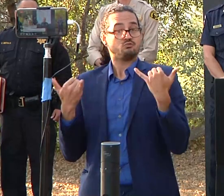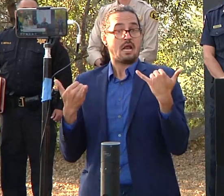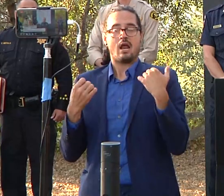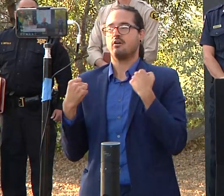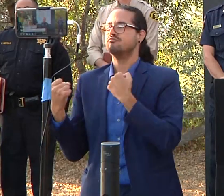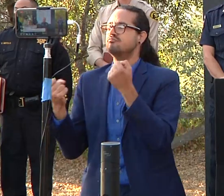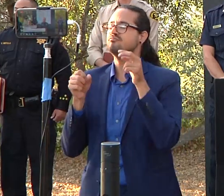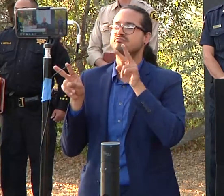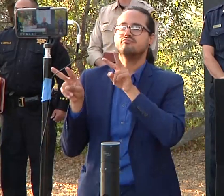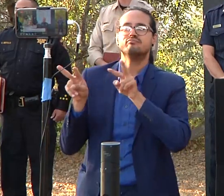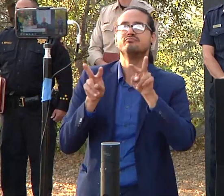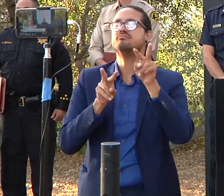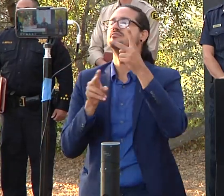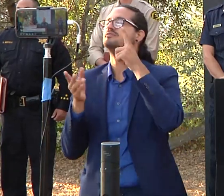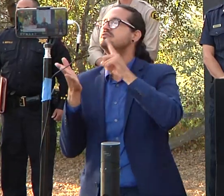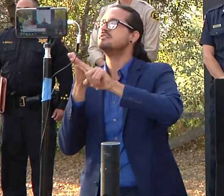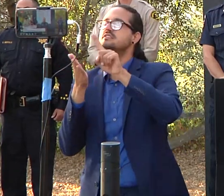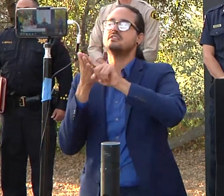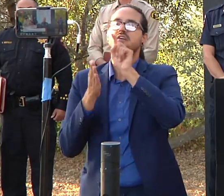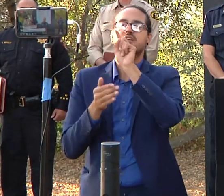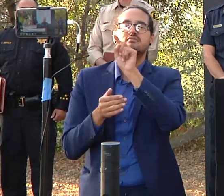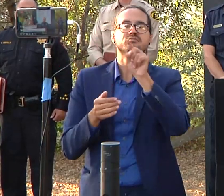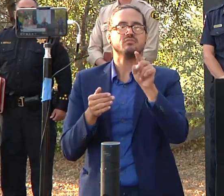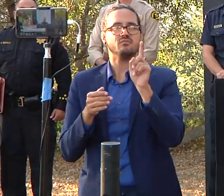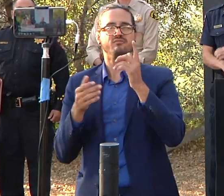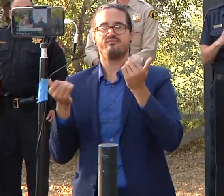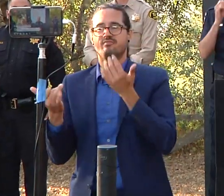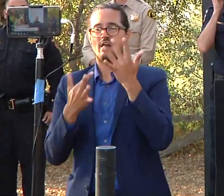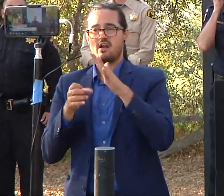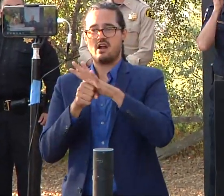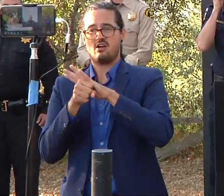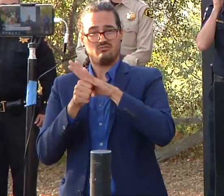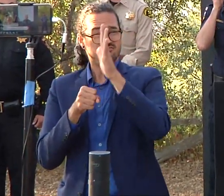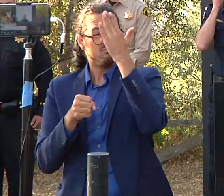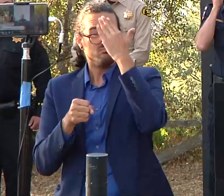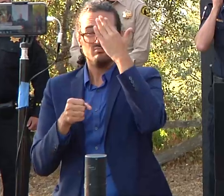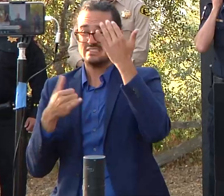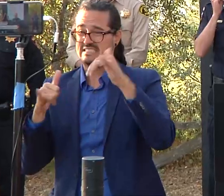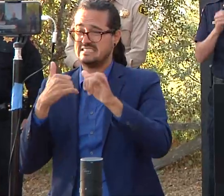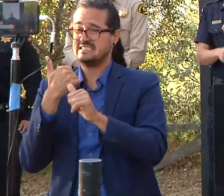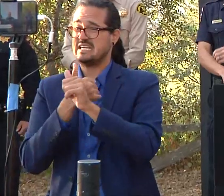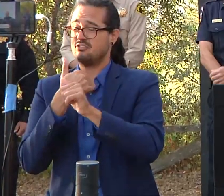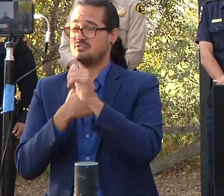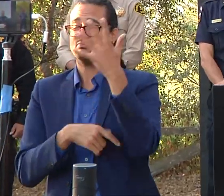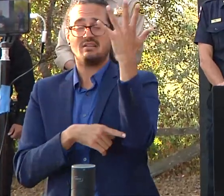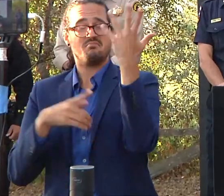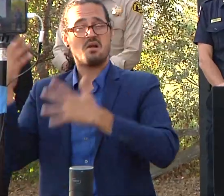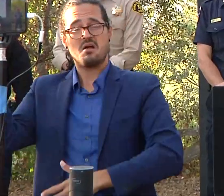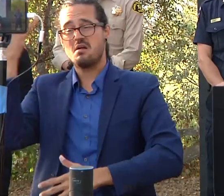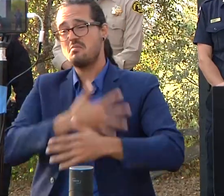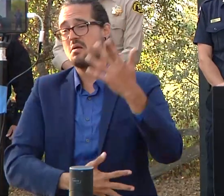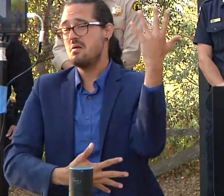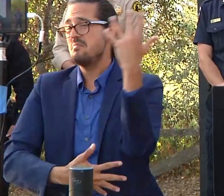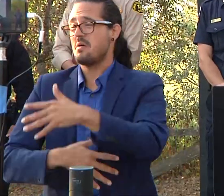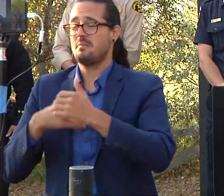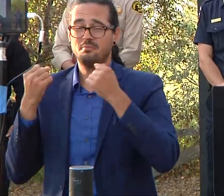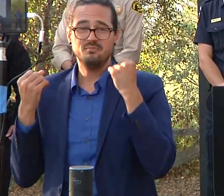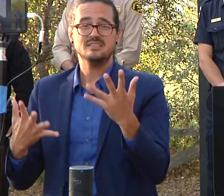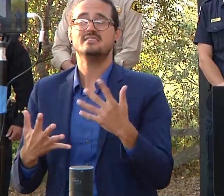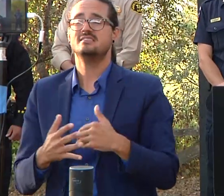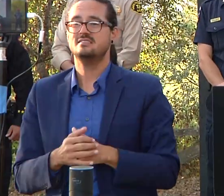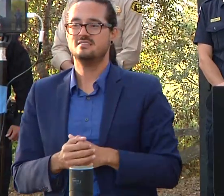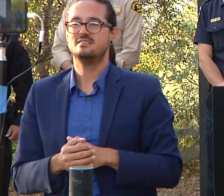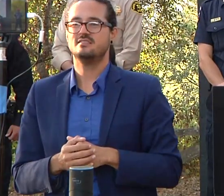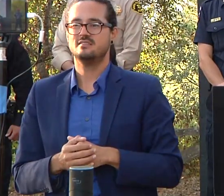burned area and it is a dangerous situation out there we had several trees come down in the area that we were in and you know we have a lot of